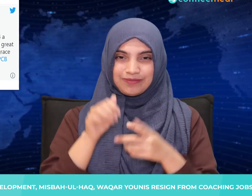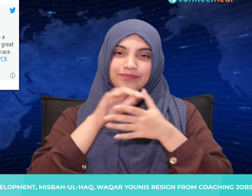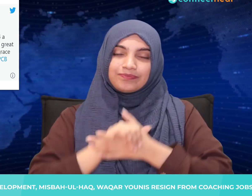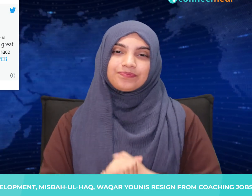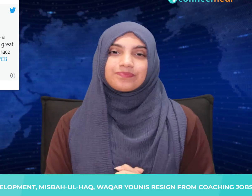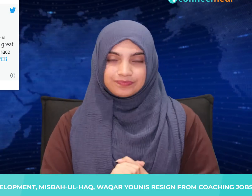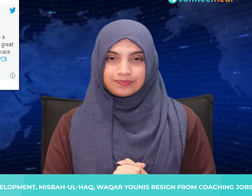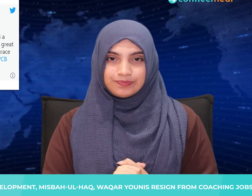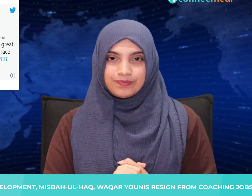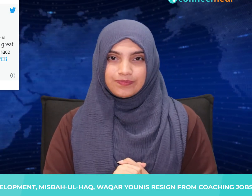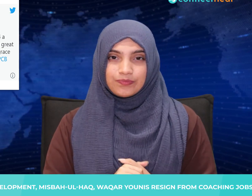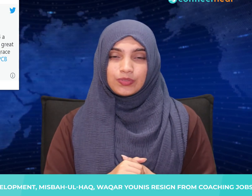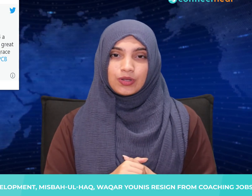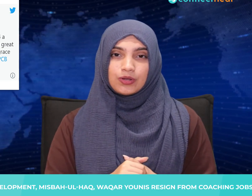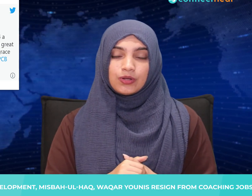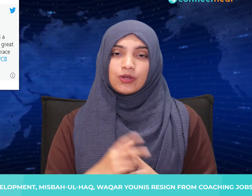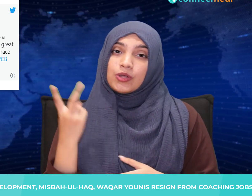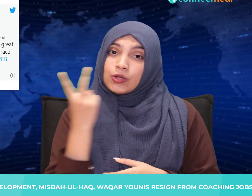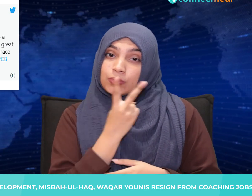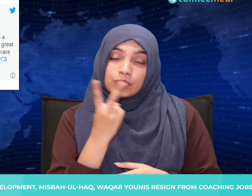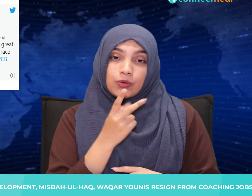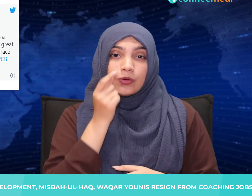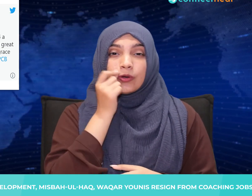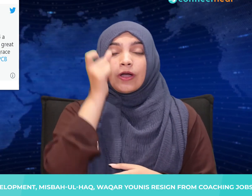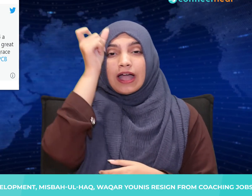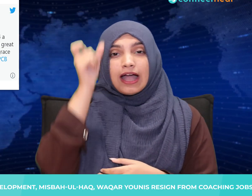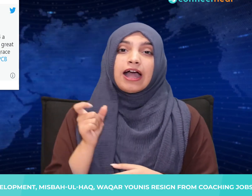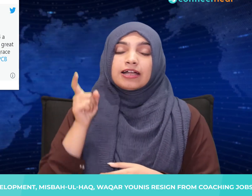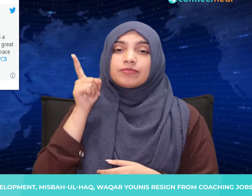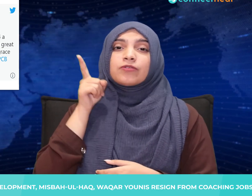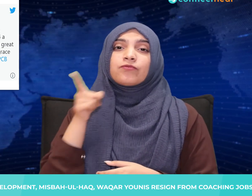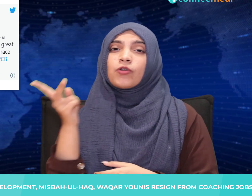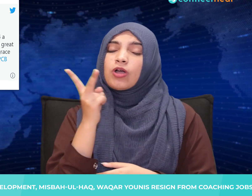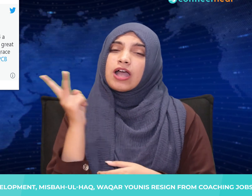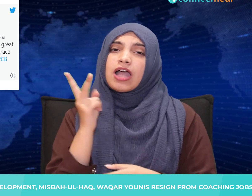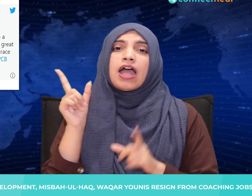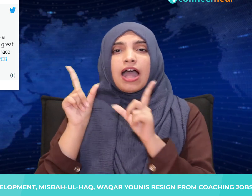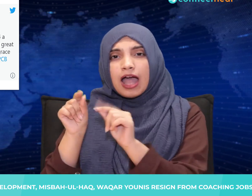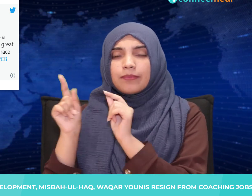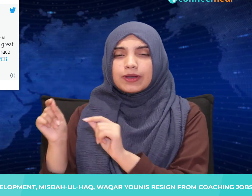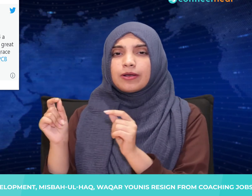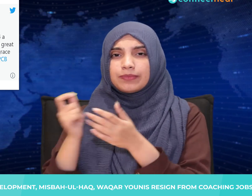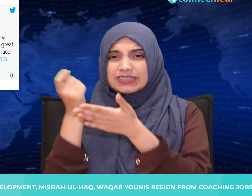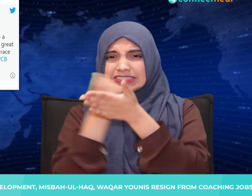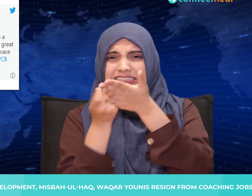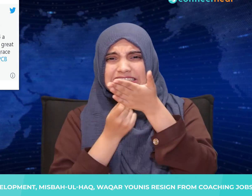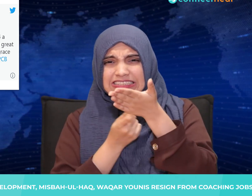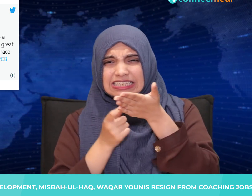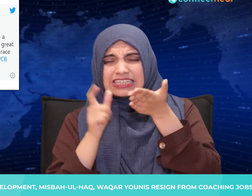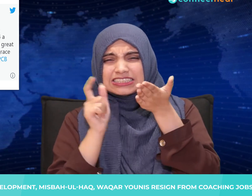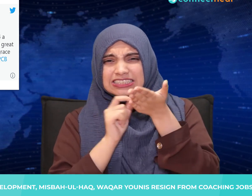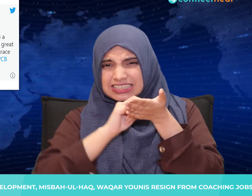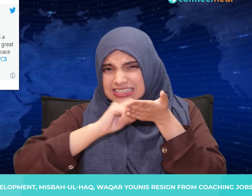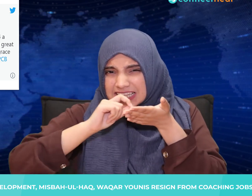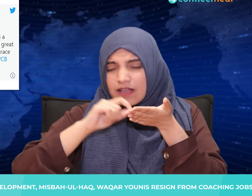The pair still had a year each left in their contracts after being appointed in September